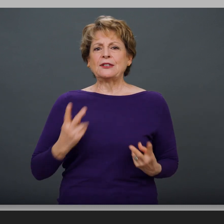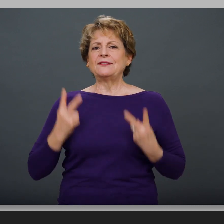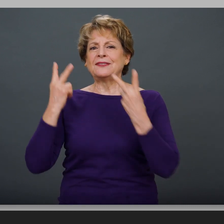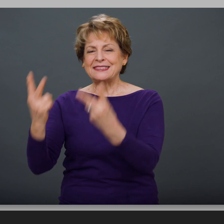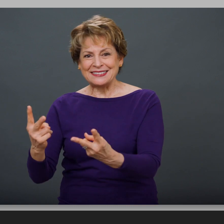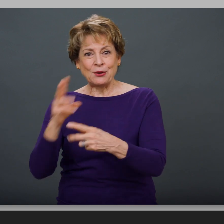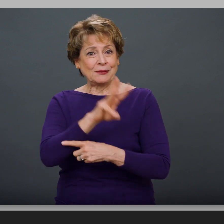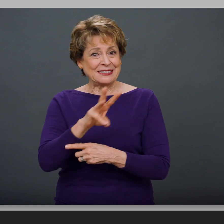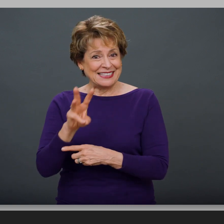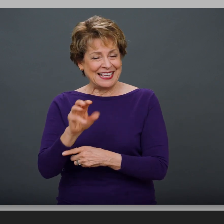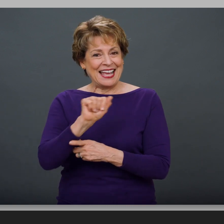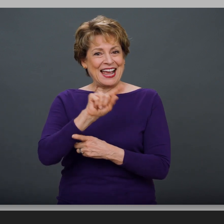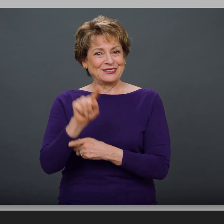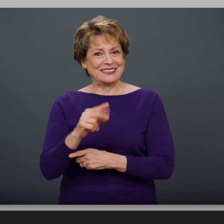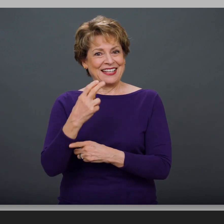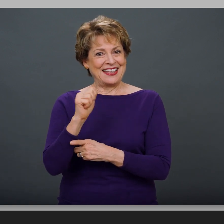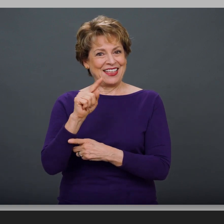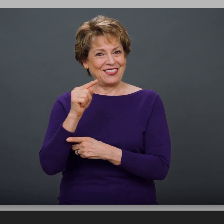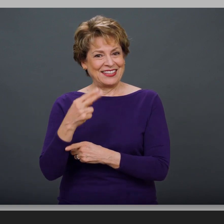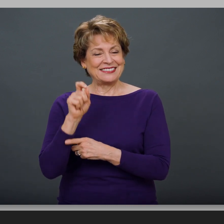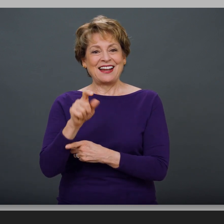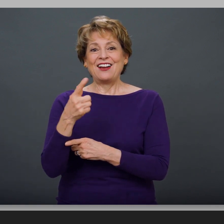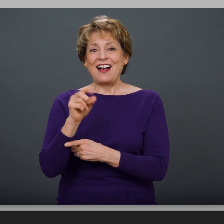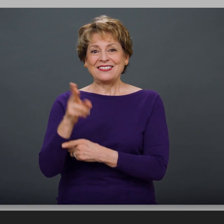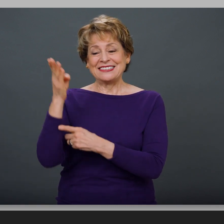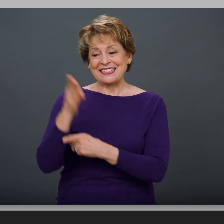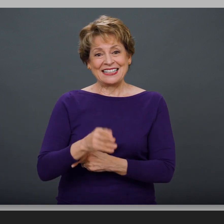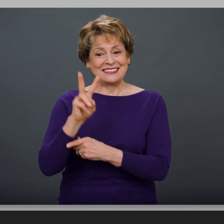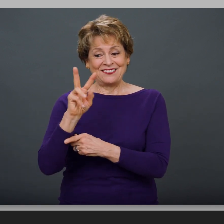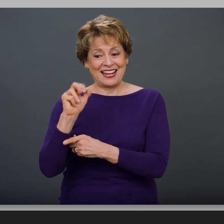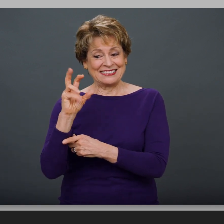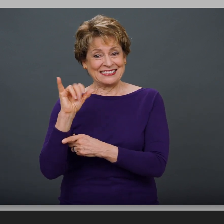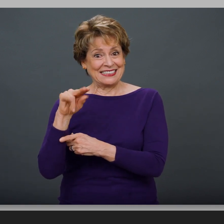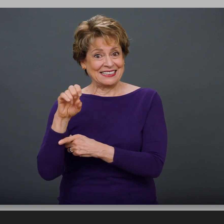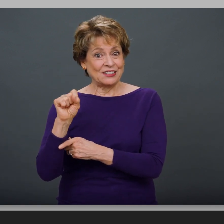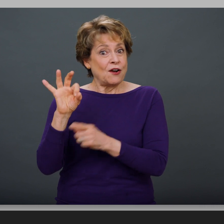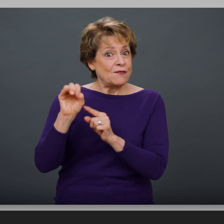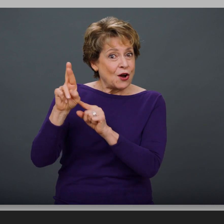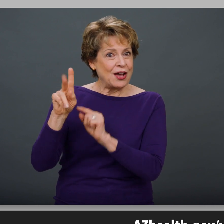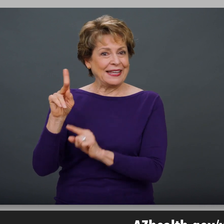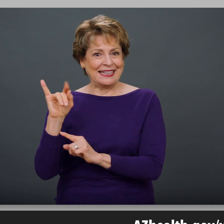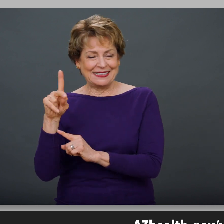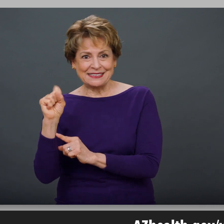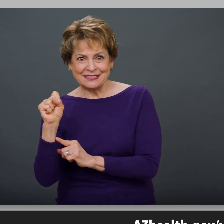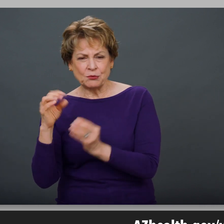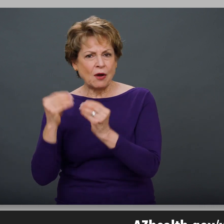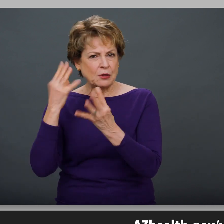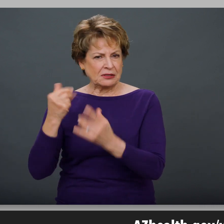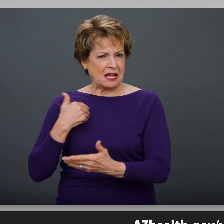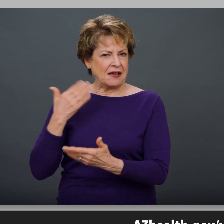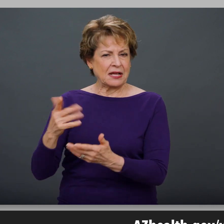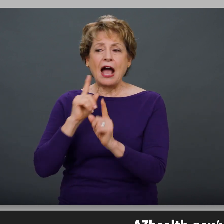and hope this information helps address some of your concerns. Please visit our website at azhealth